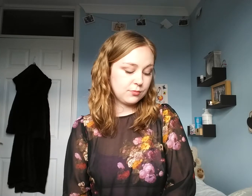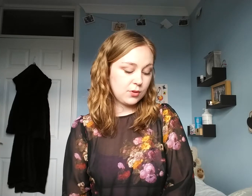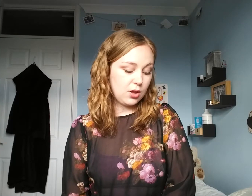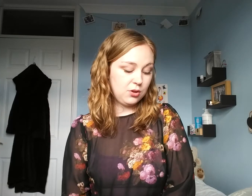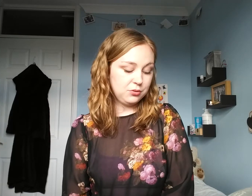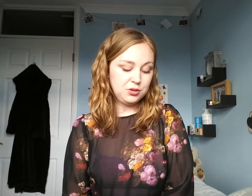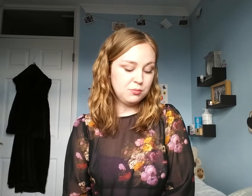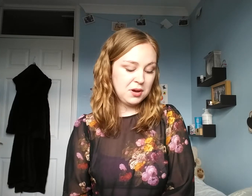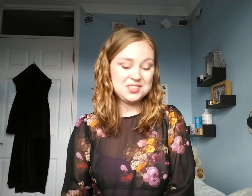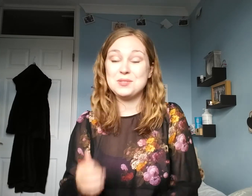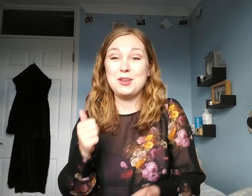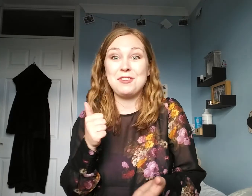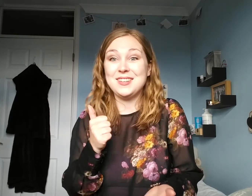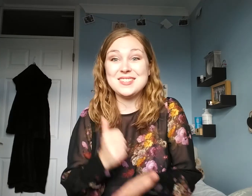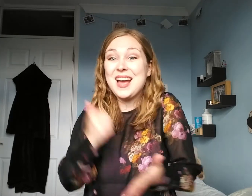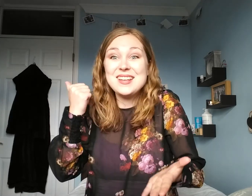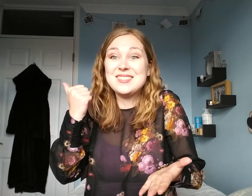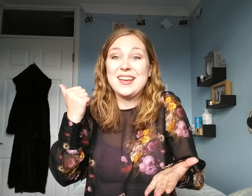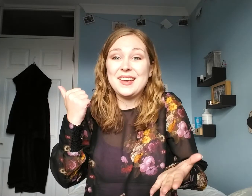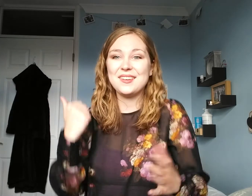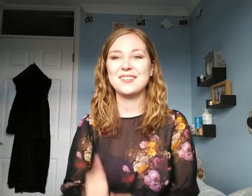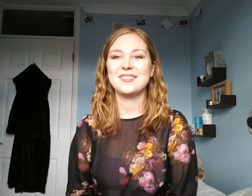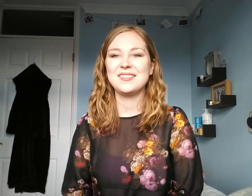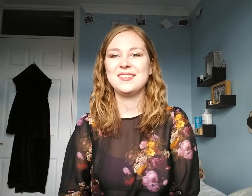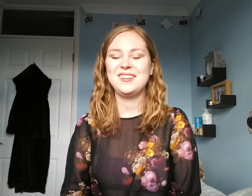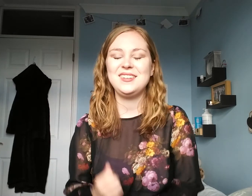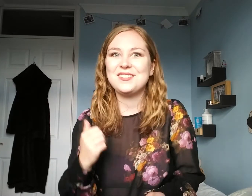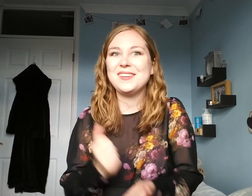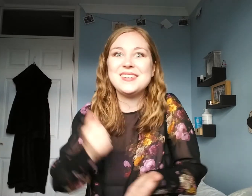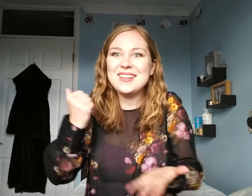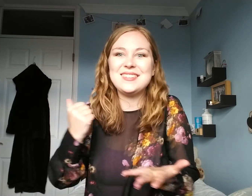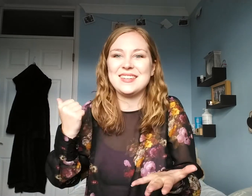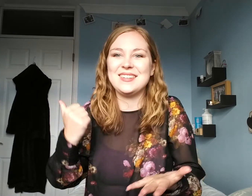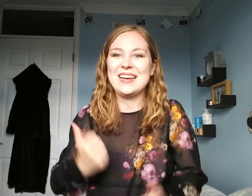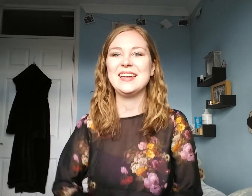Or you might just be You You're just fantastic today.